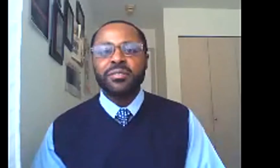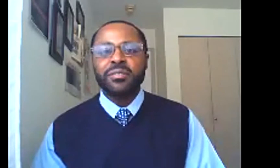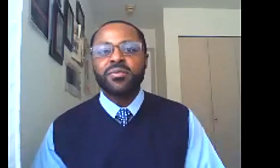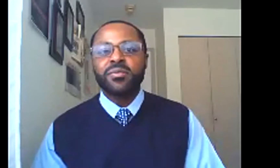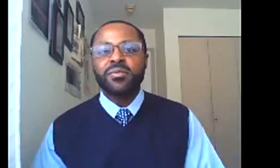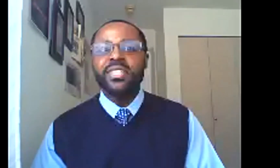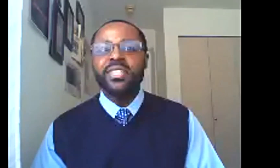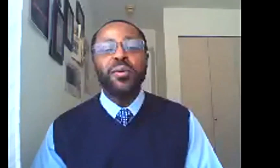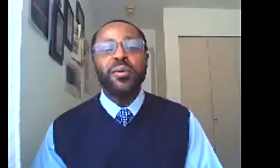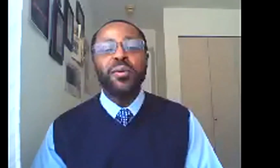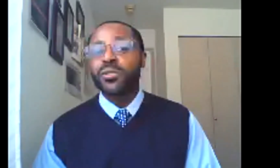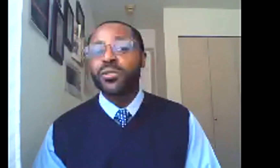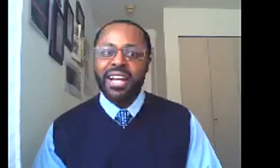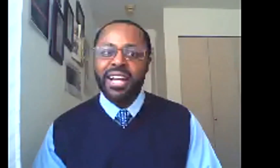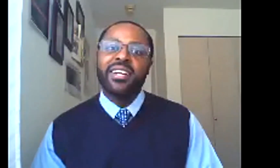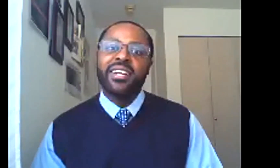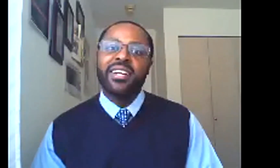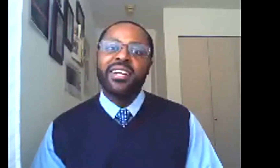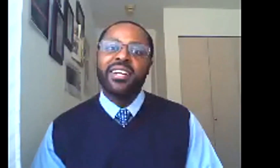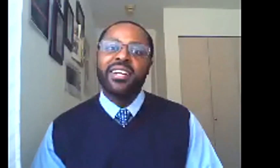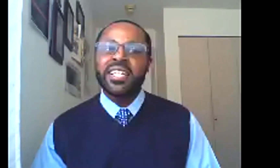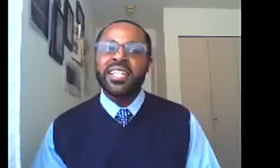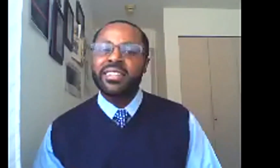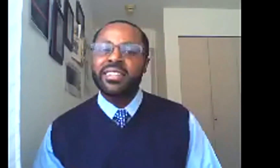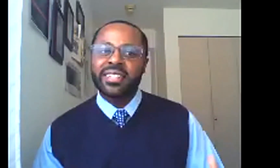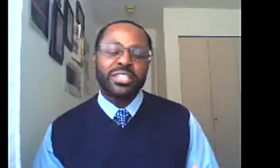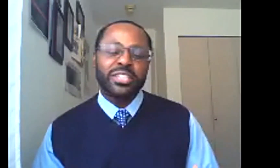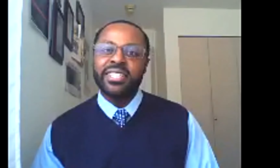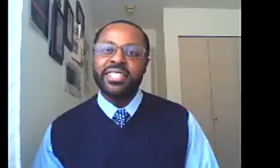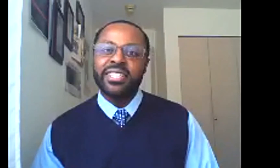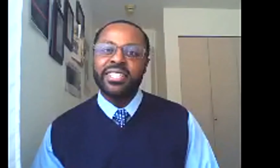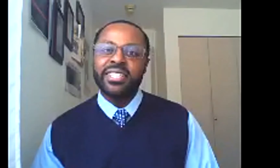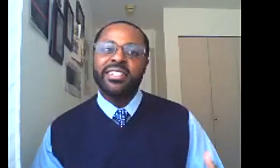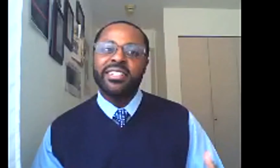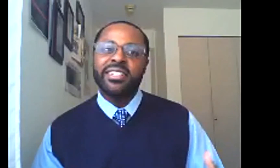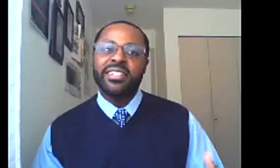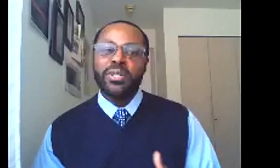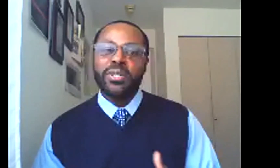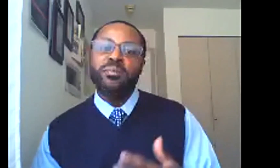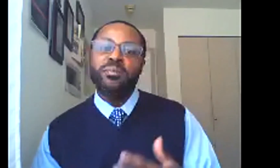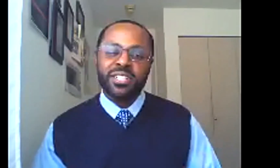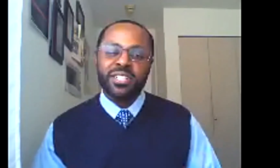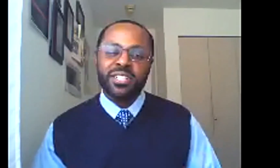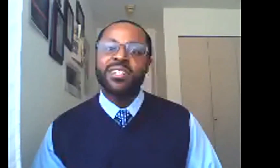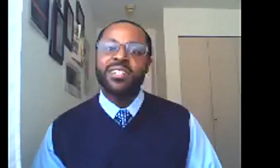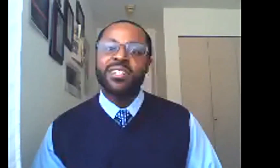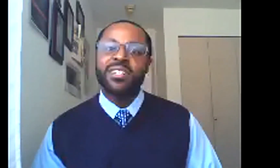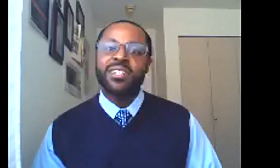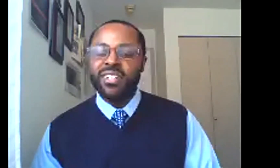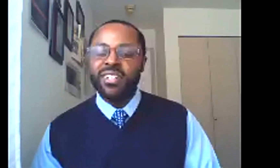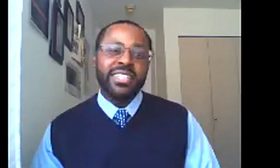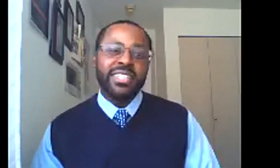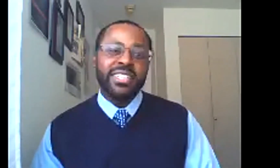activists today, or people who are looking to get active, uh, think about that as a strategy that you can then put pressure